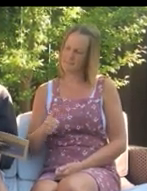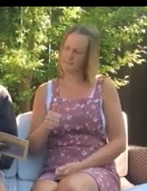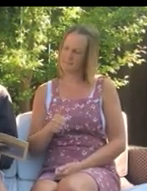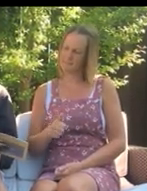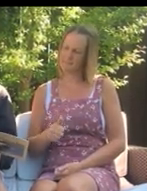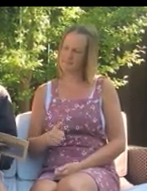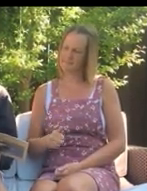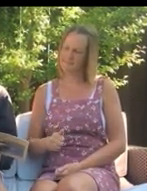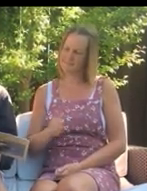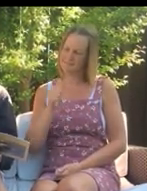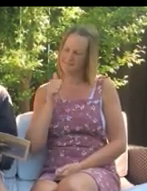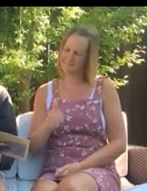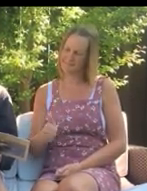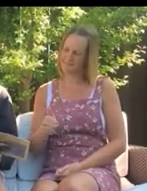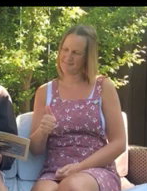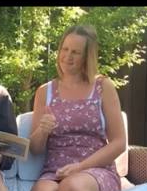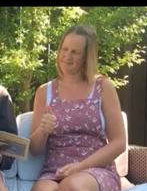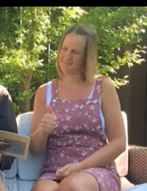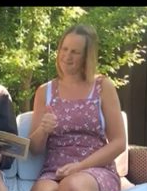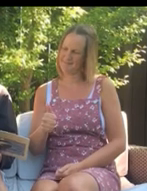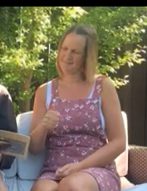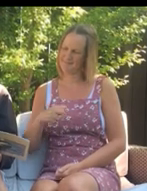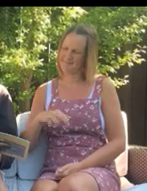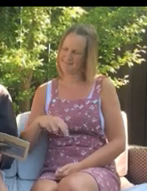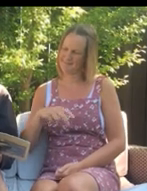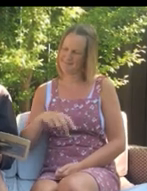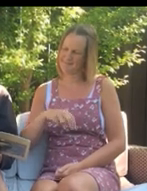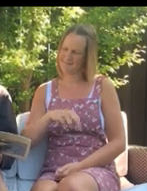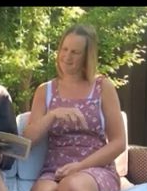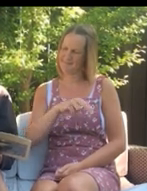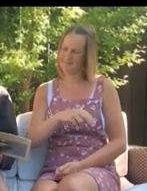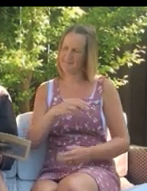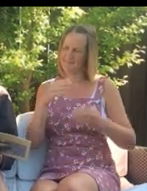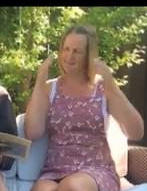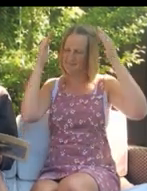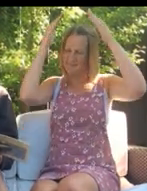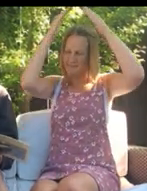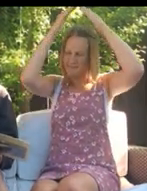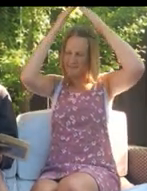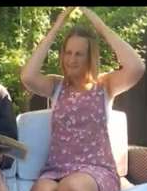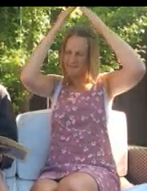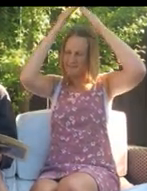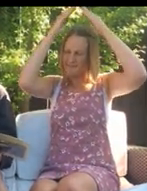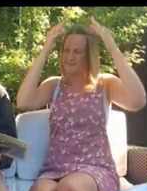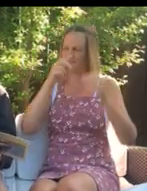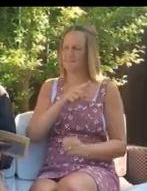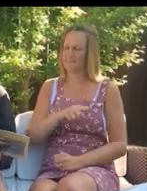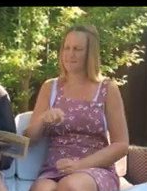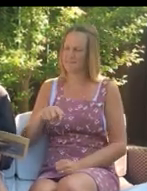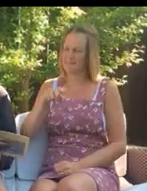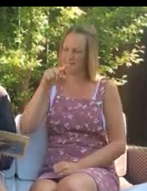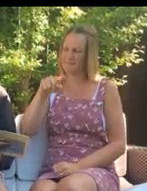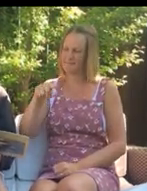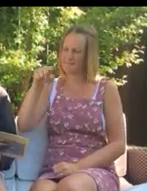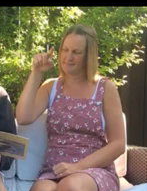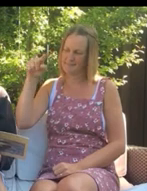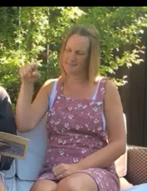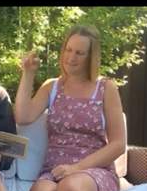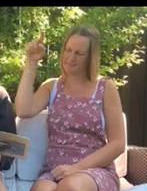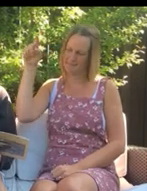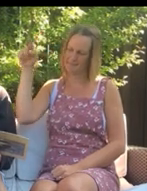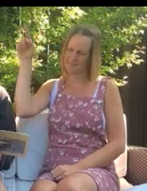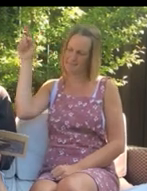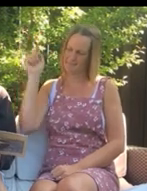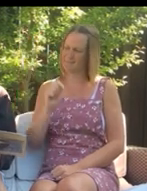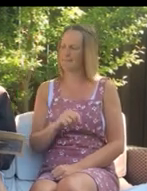they call in fear. Quite fine, Rag grins, as he crawls out. I've found a cave. There's steps